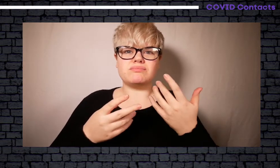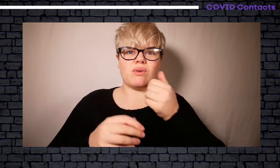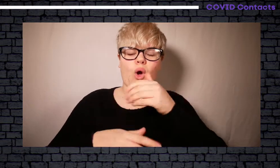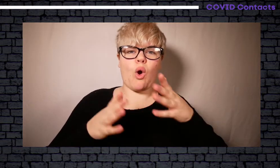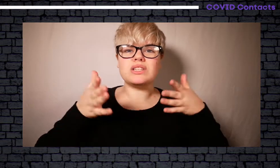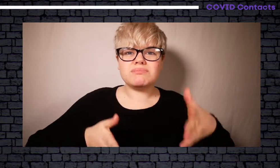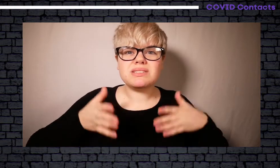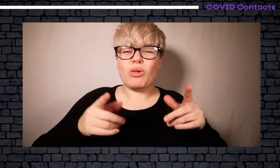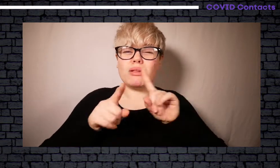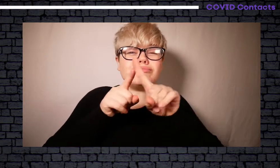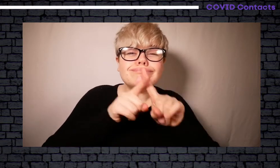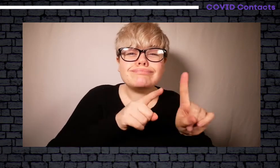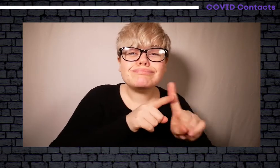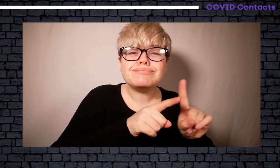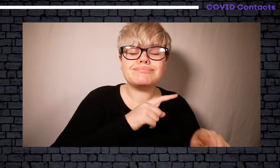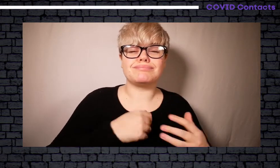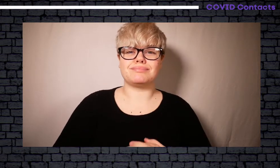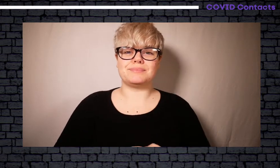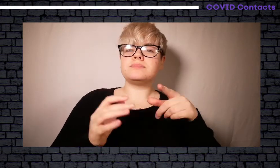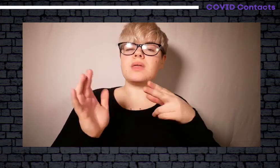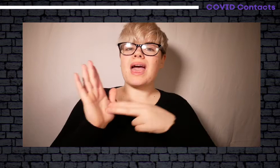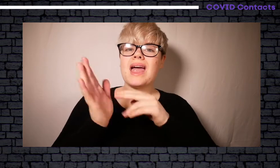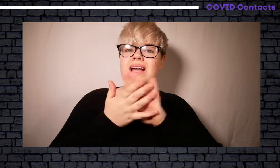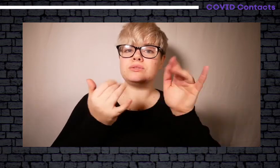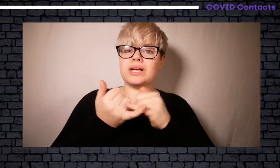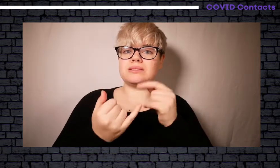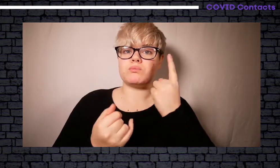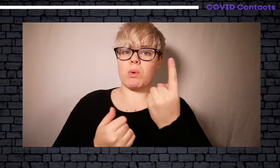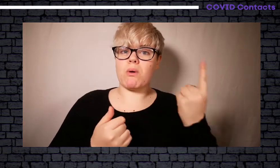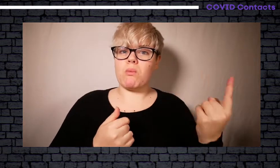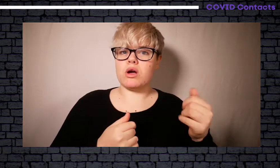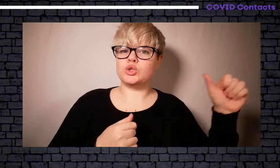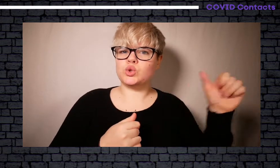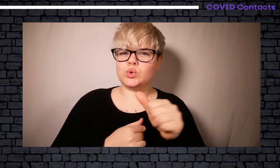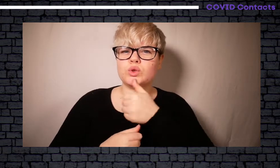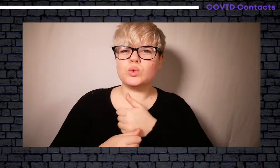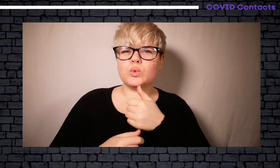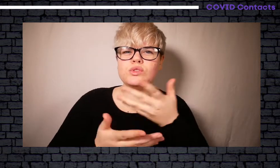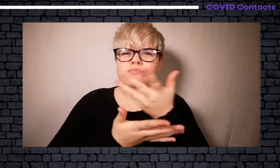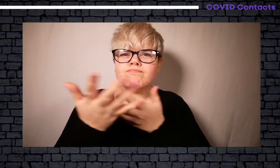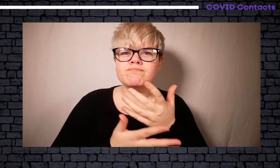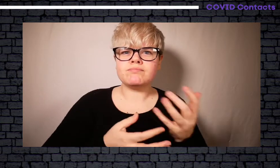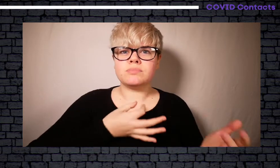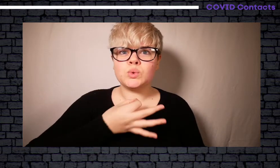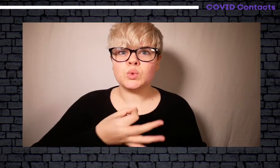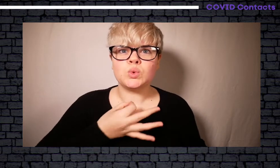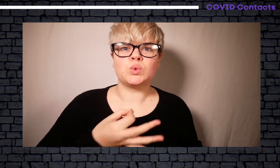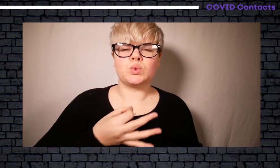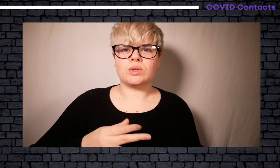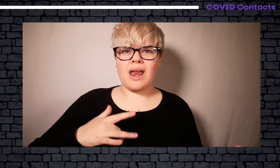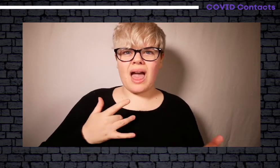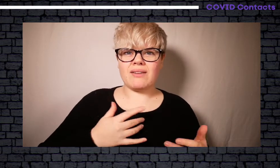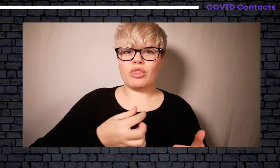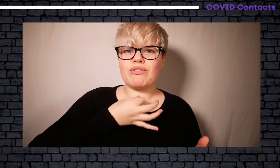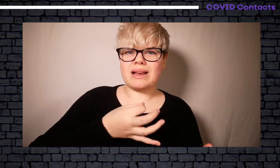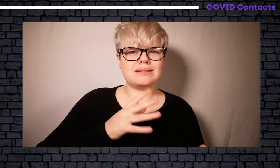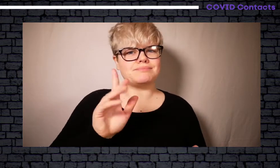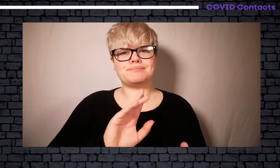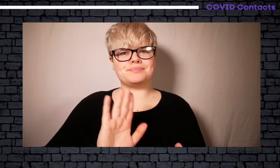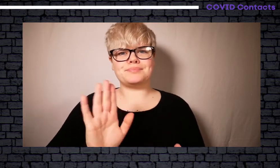hospital or many other services if needed. Should you use NHS 111 for